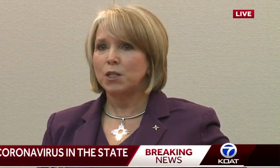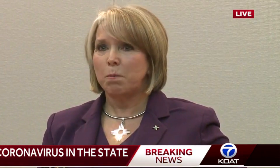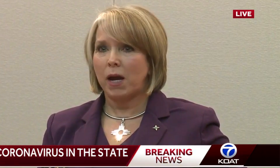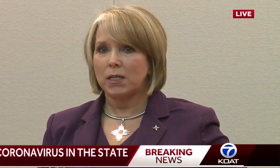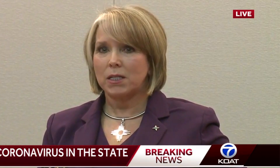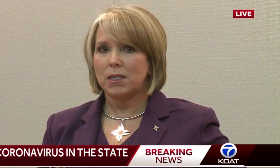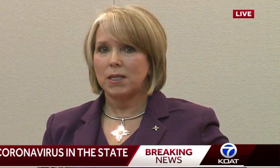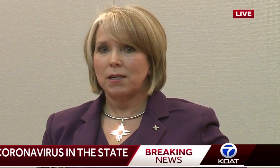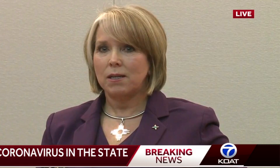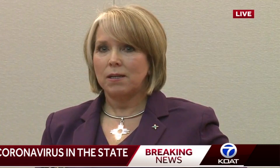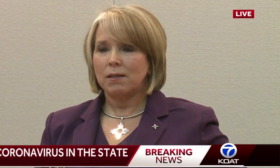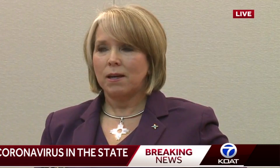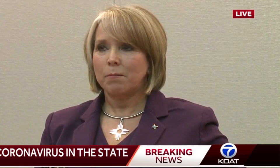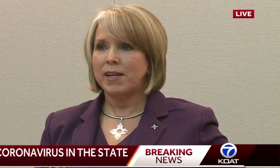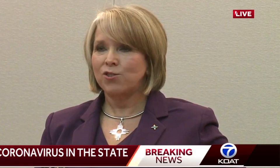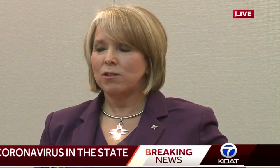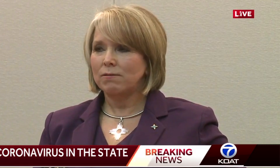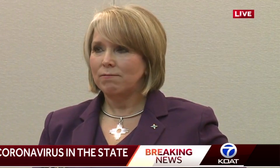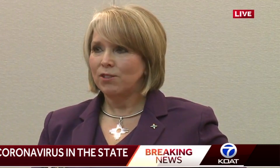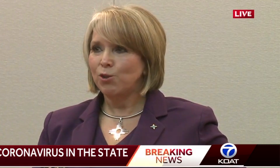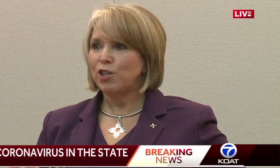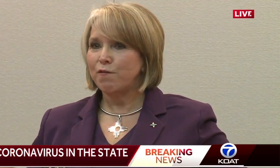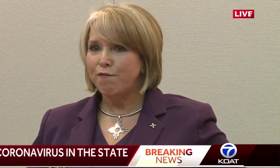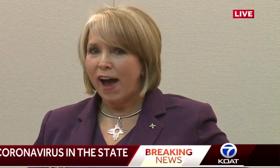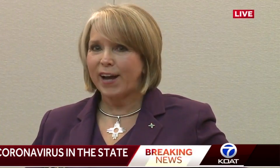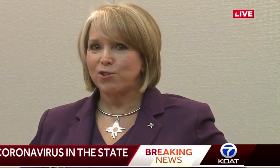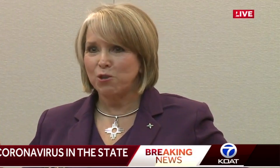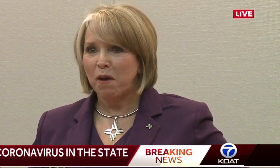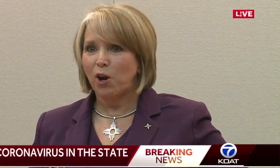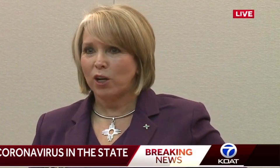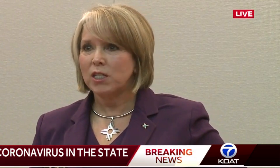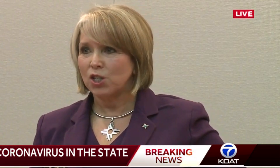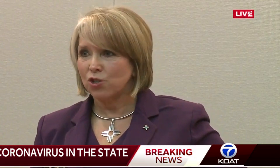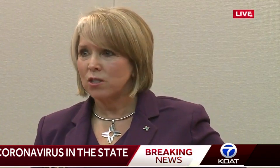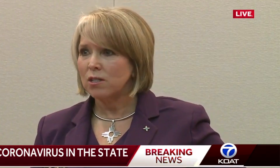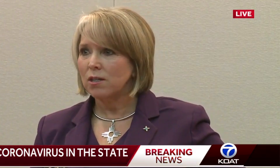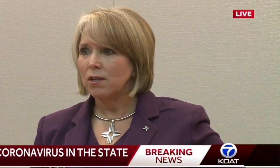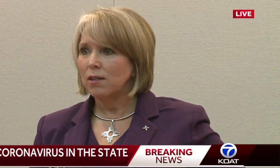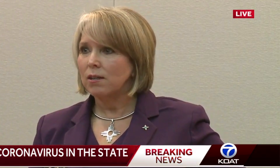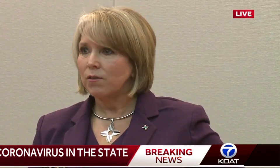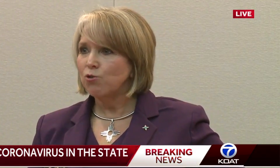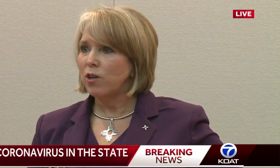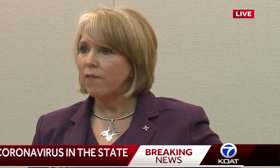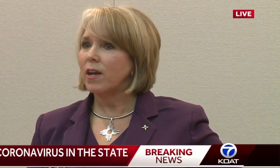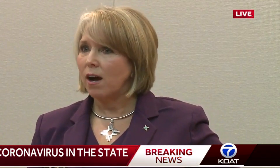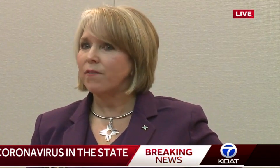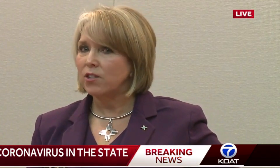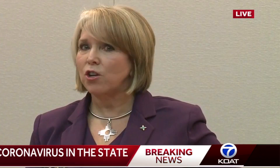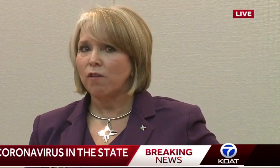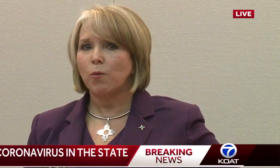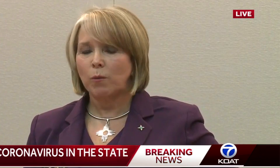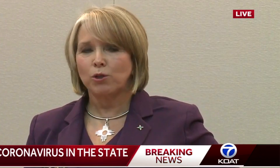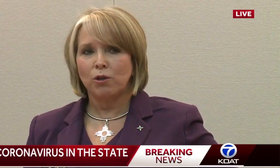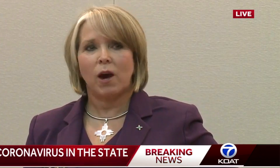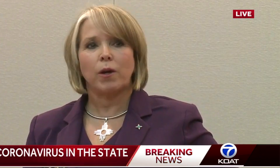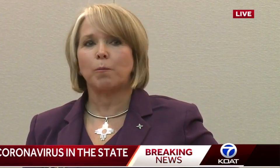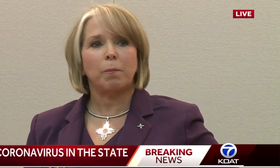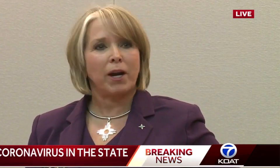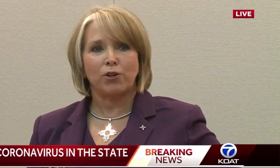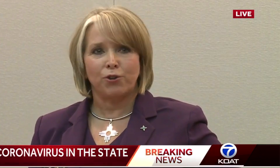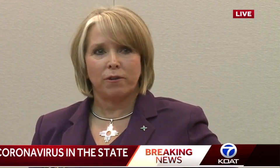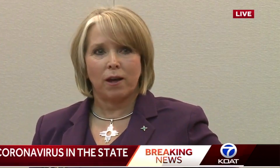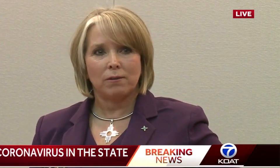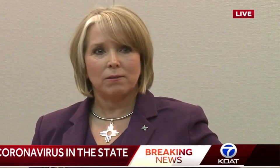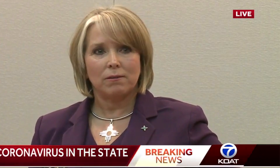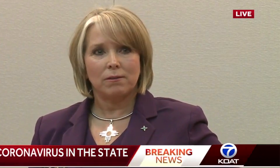evidence-based, that means using facts to make our decisions, you should have the confidence to know that we will do that.